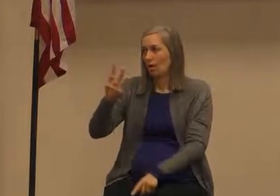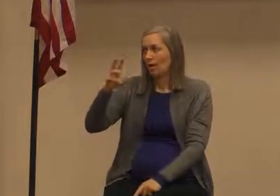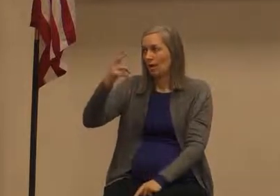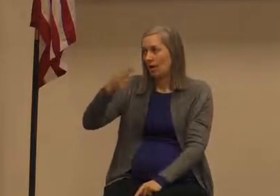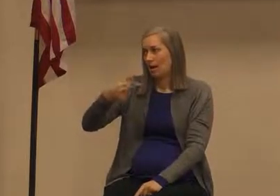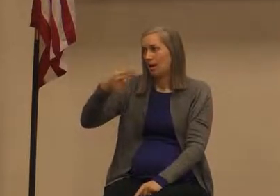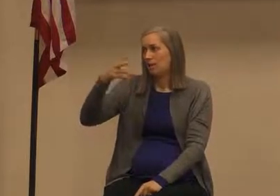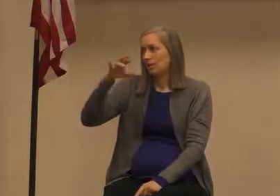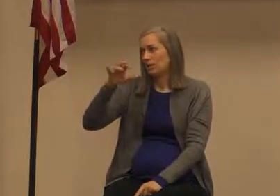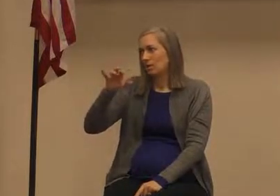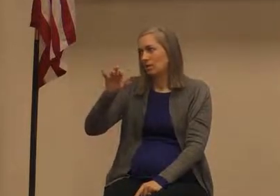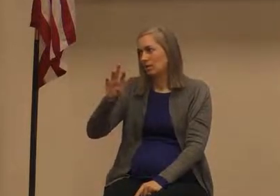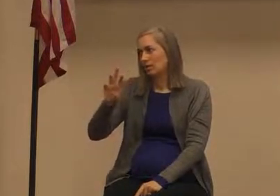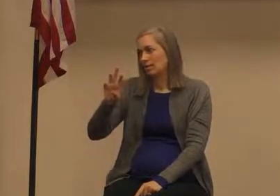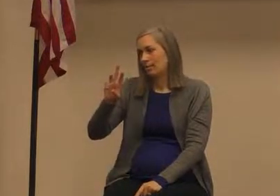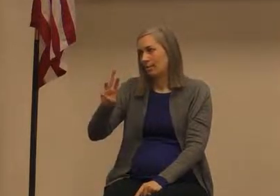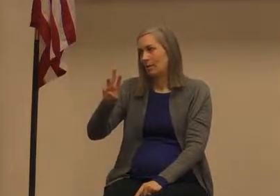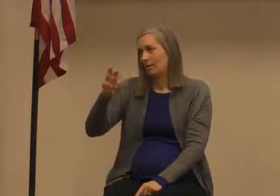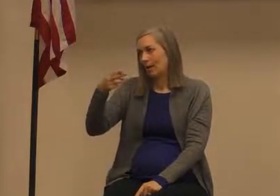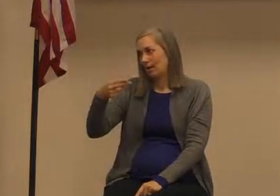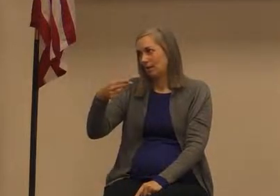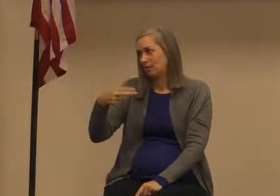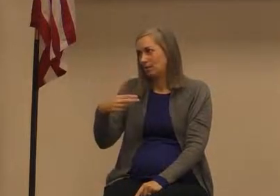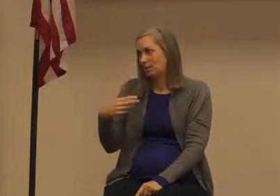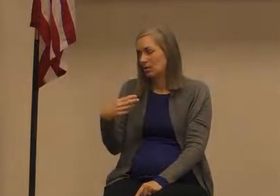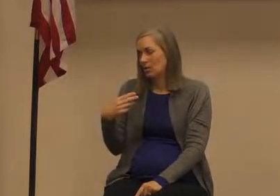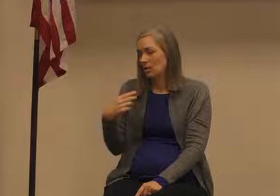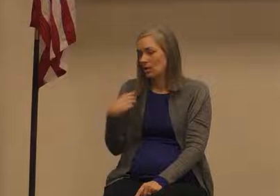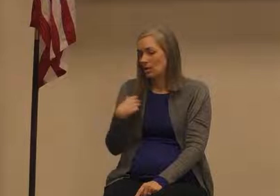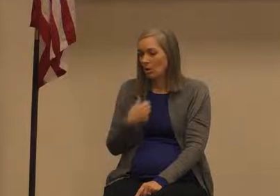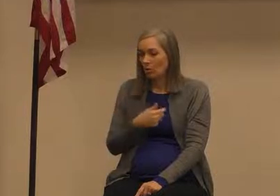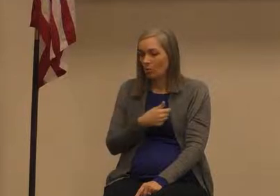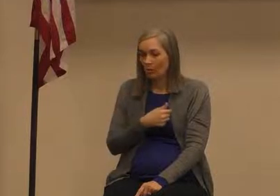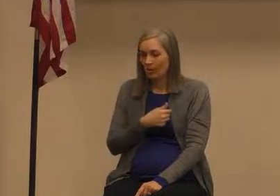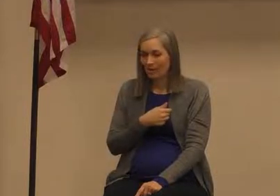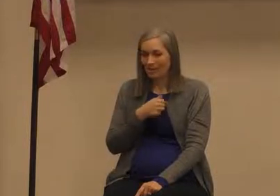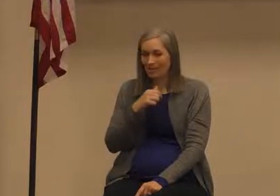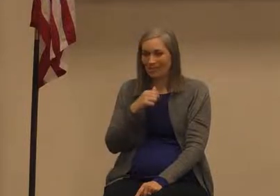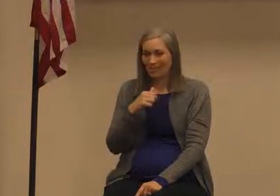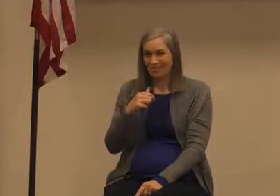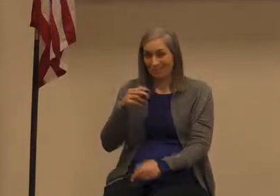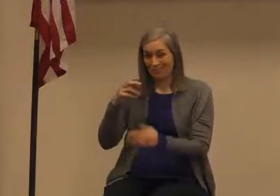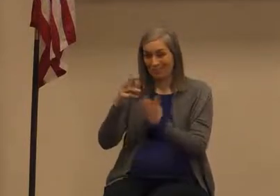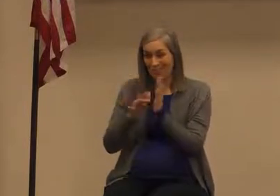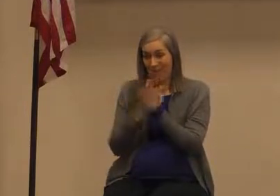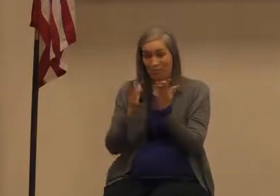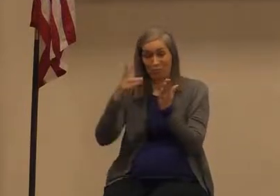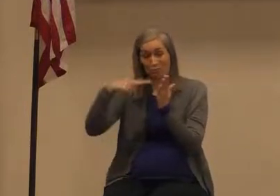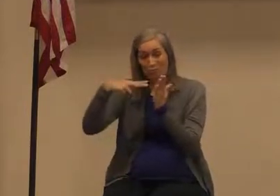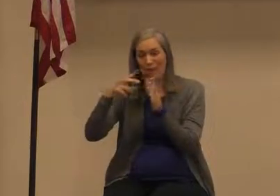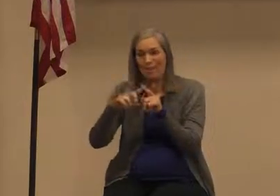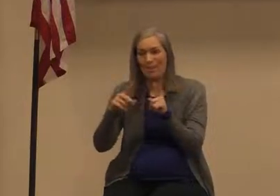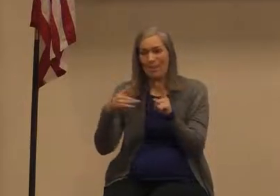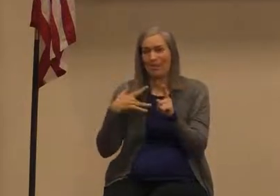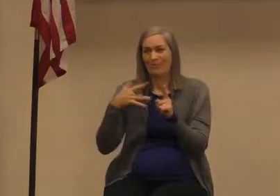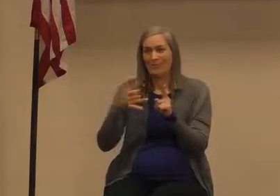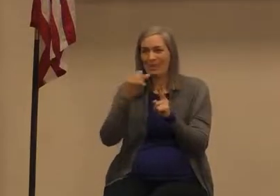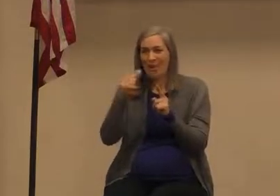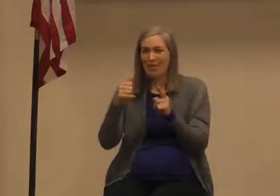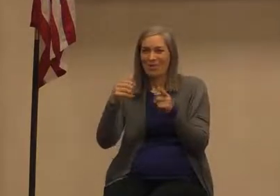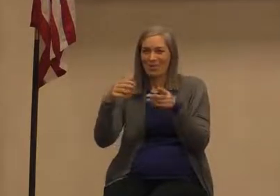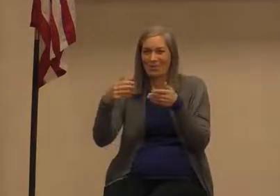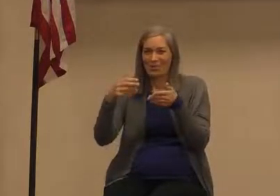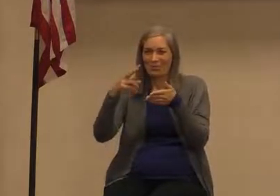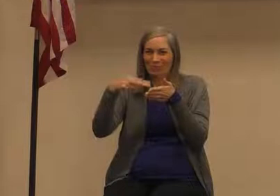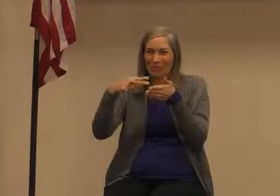read our Bibles a lot but seldom do we go to those introductory notes and see sort of it's very illuminating if you do that so take a